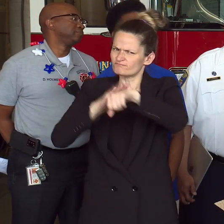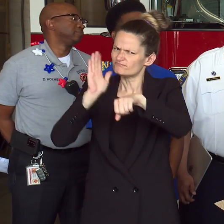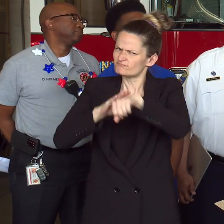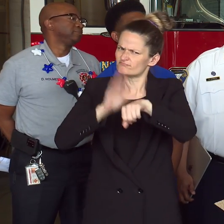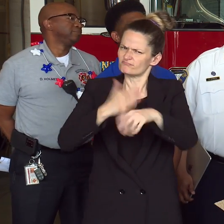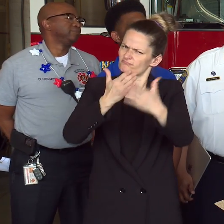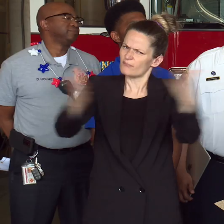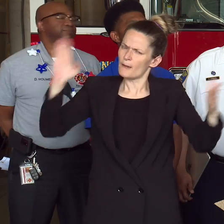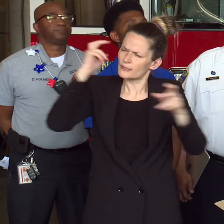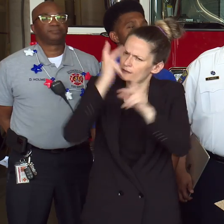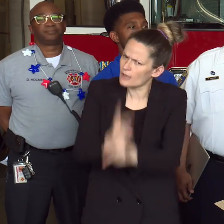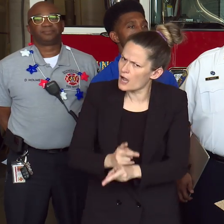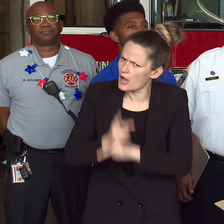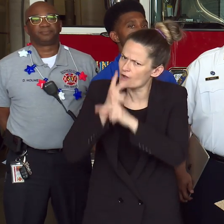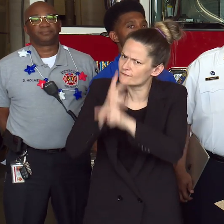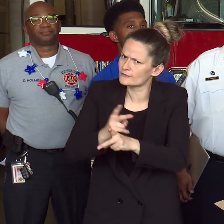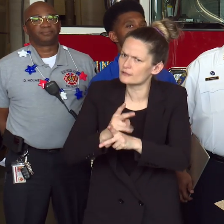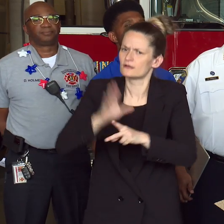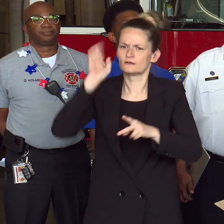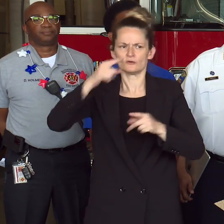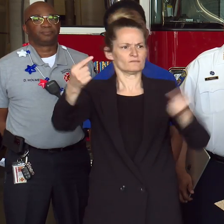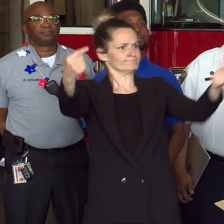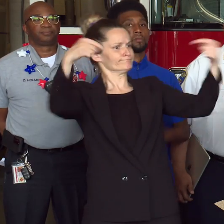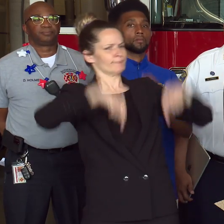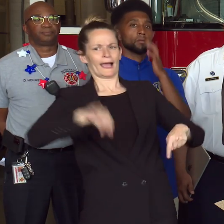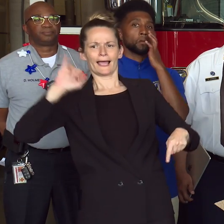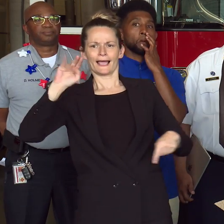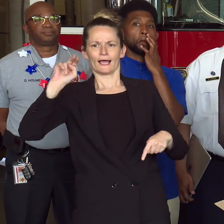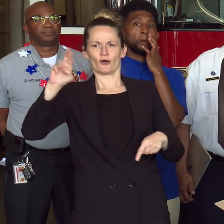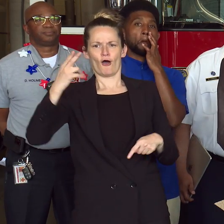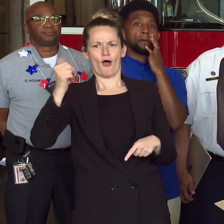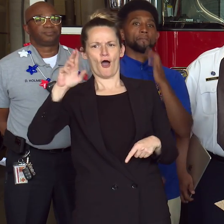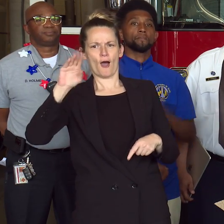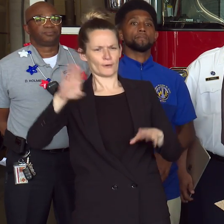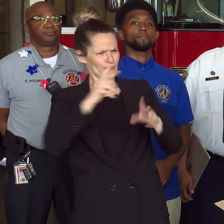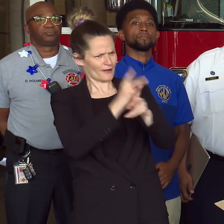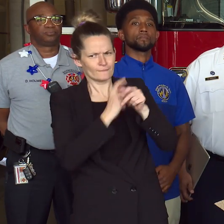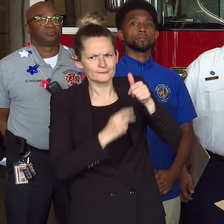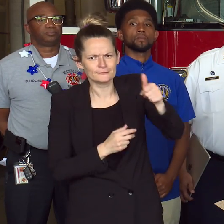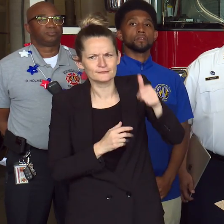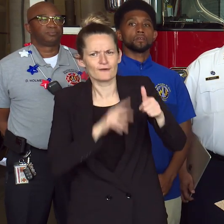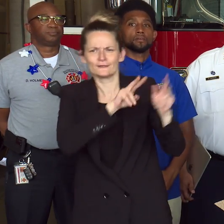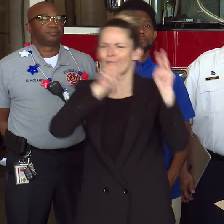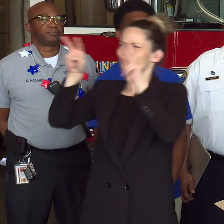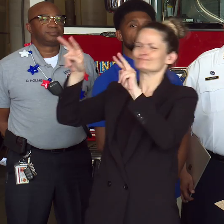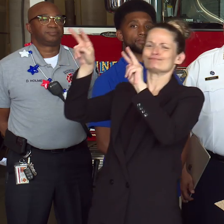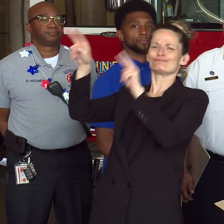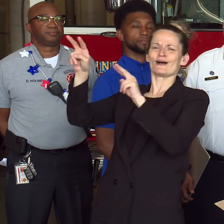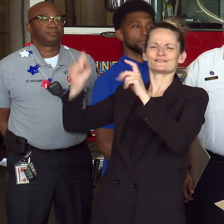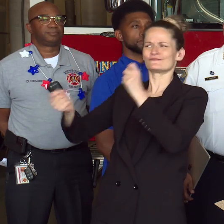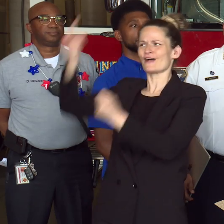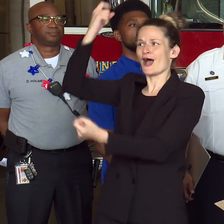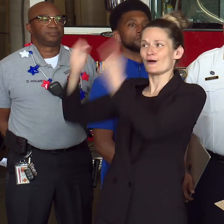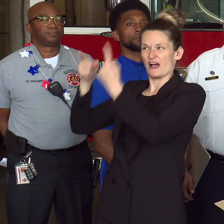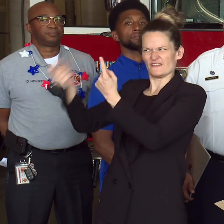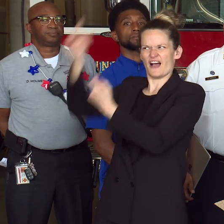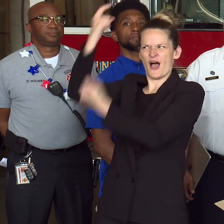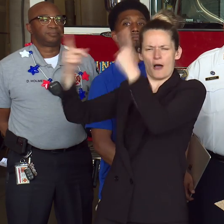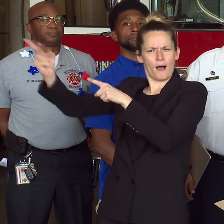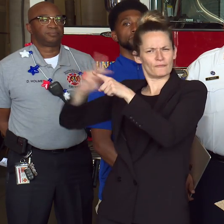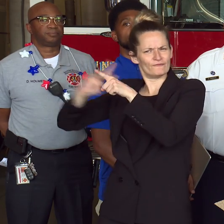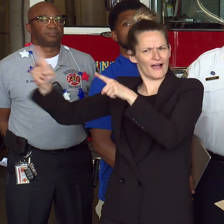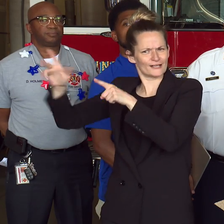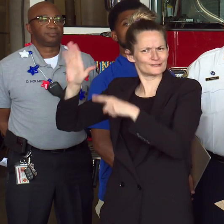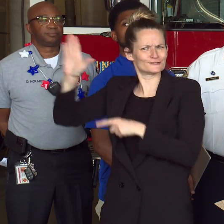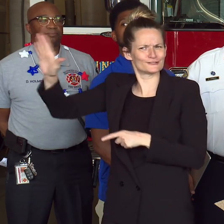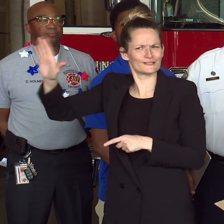is come down to the Inner Harbor and enjoy yourself where the fireworks are done professionally. I don't want to look at the news and hear about our young people.